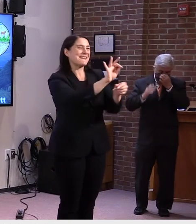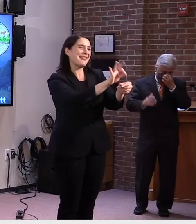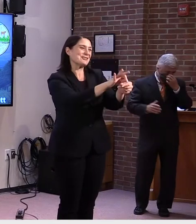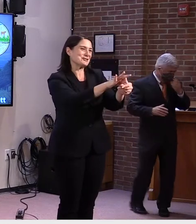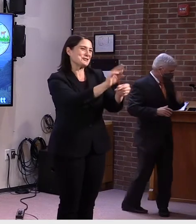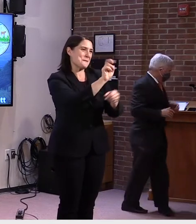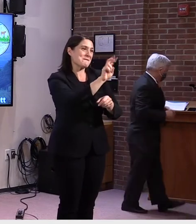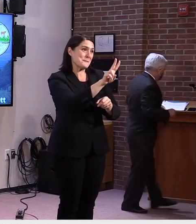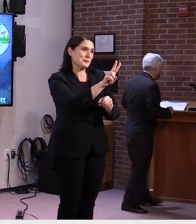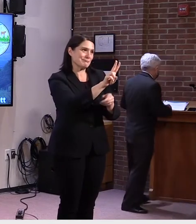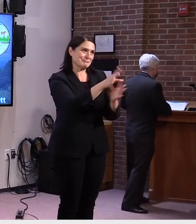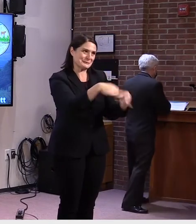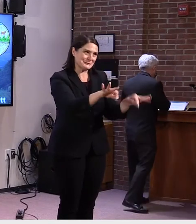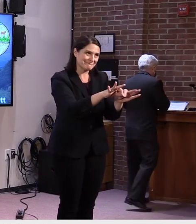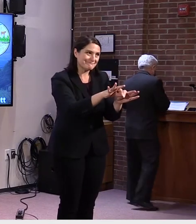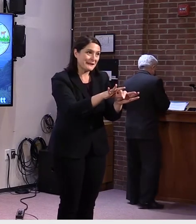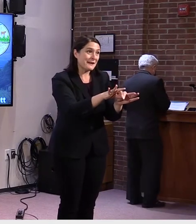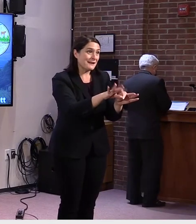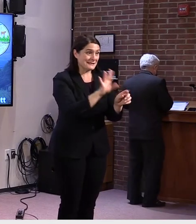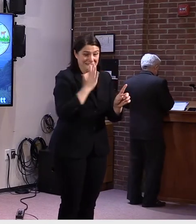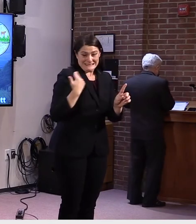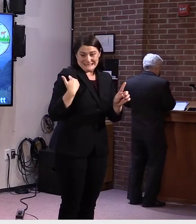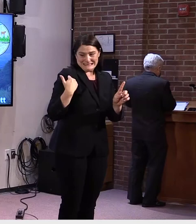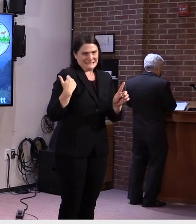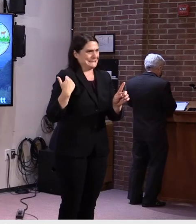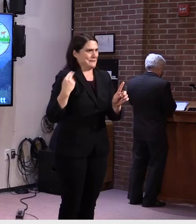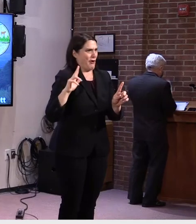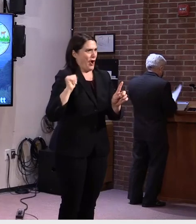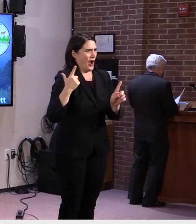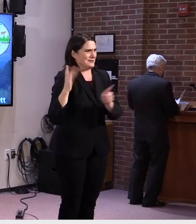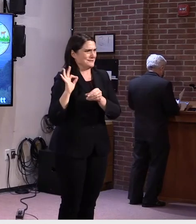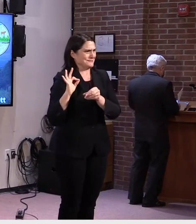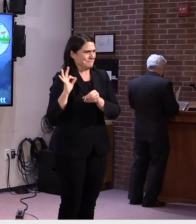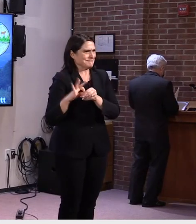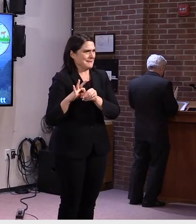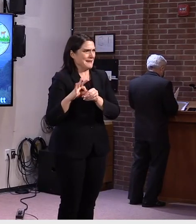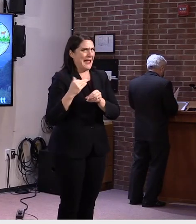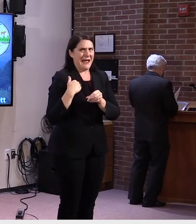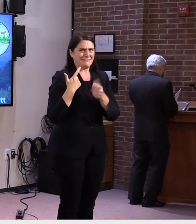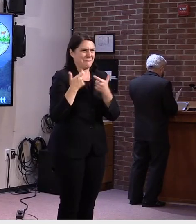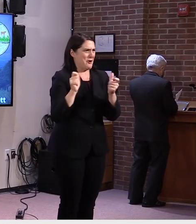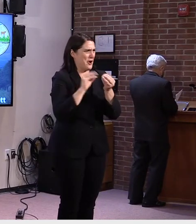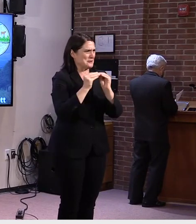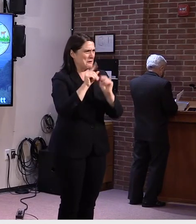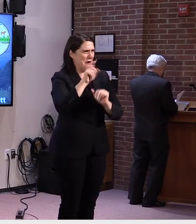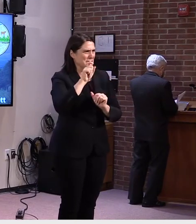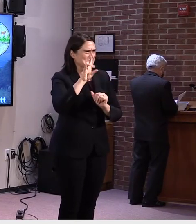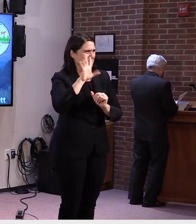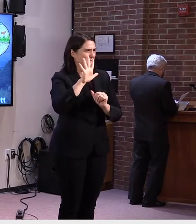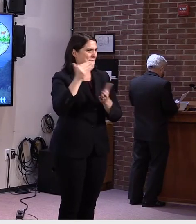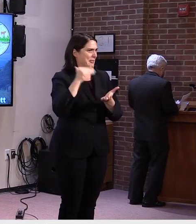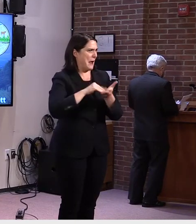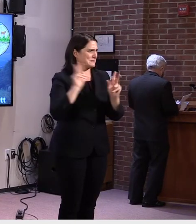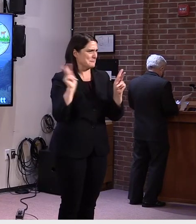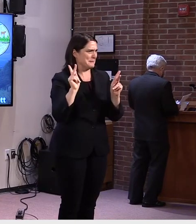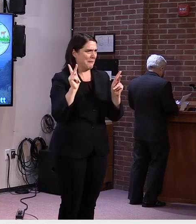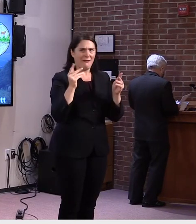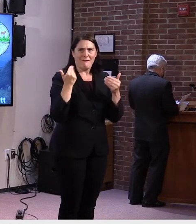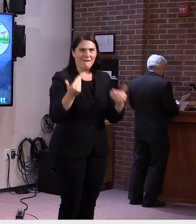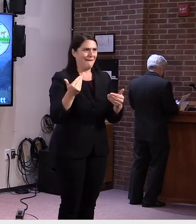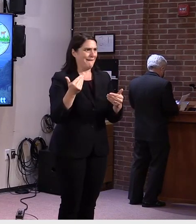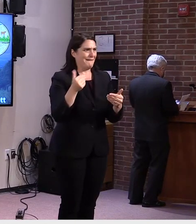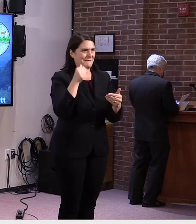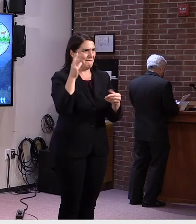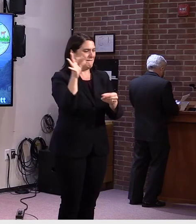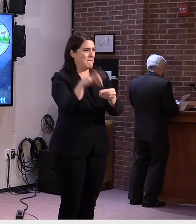Um, during the primary, had a record turnout of like 175,000 voters. The question is that, um, when you looked